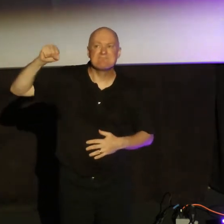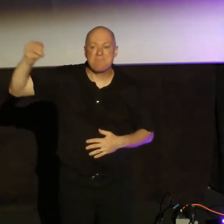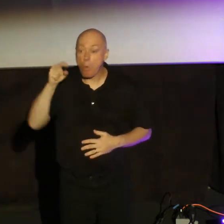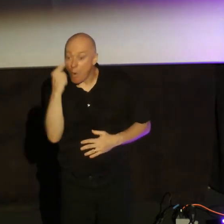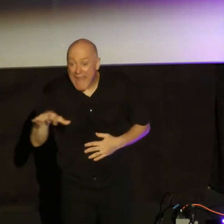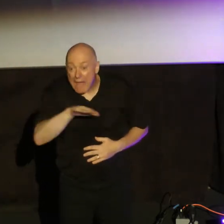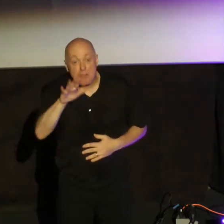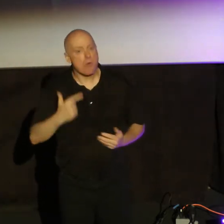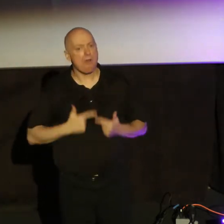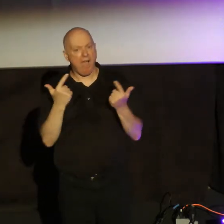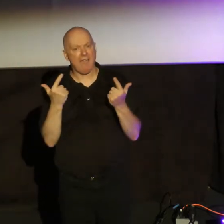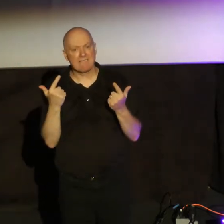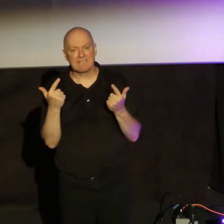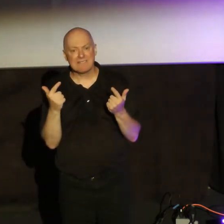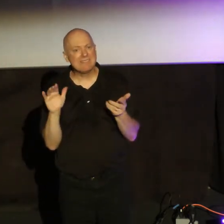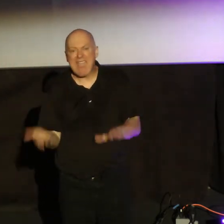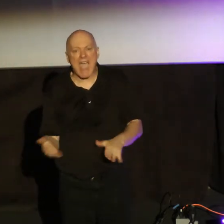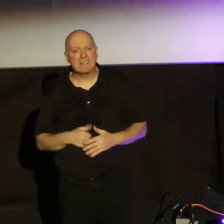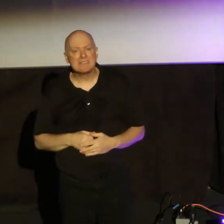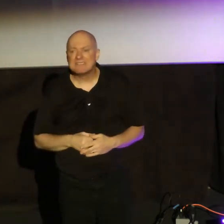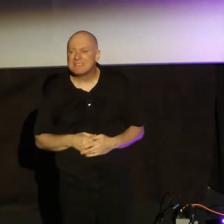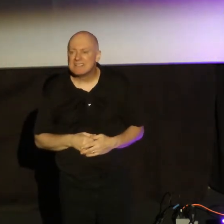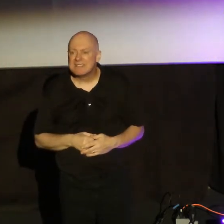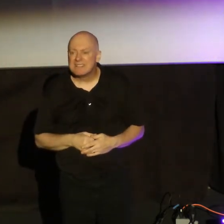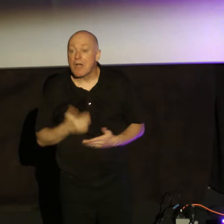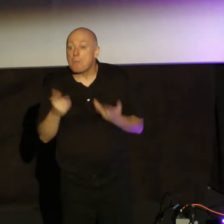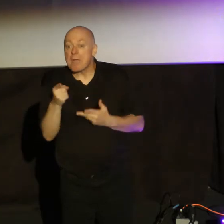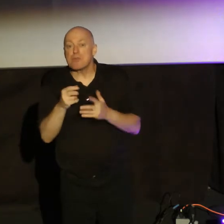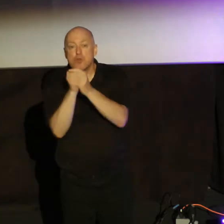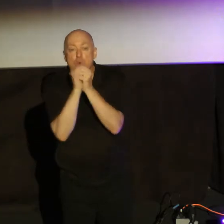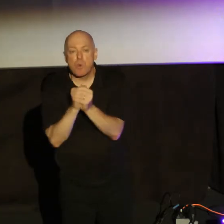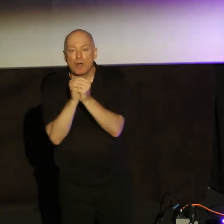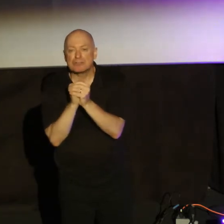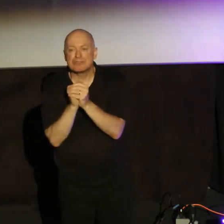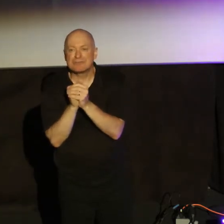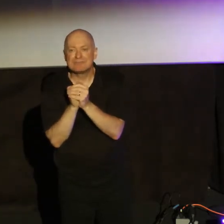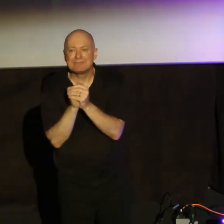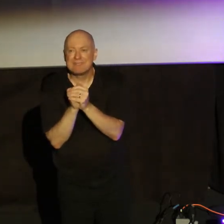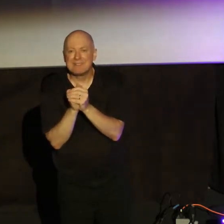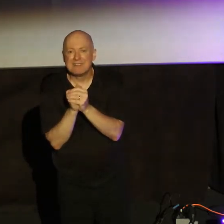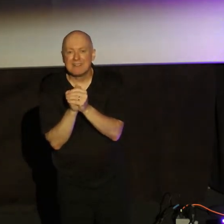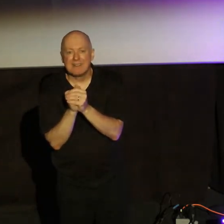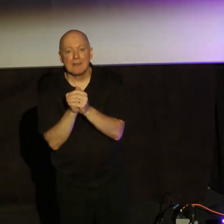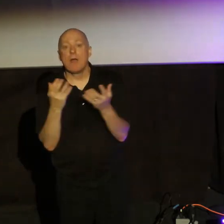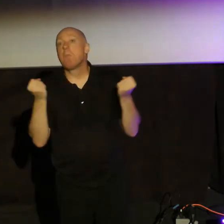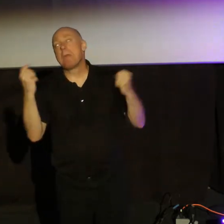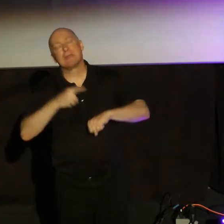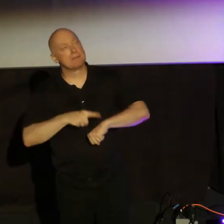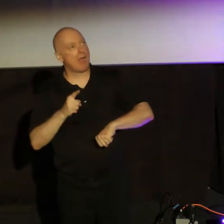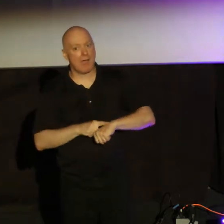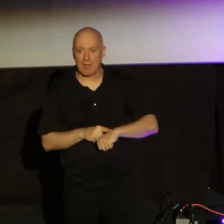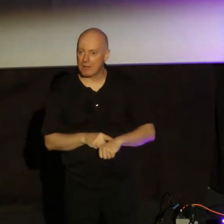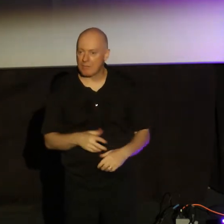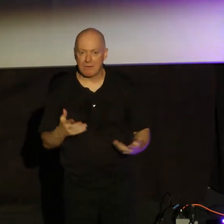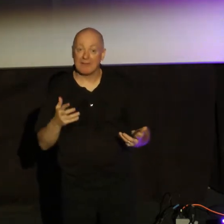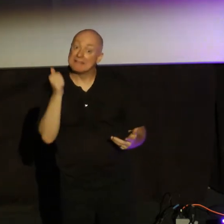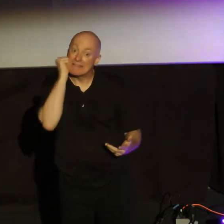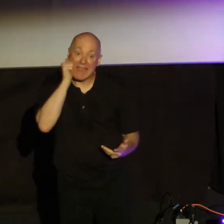that then is dead. Maybe your worship's off the mark. Man, I've been here so many times. This is almost a daily thing for me. You're